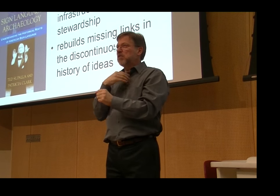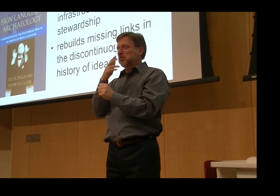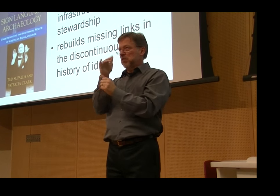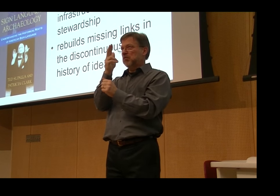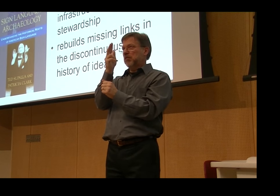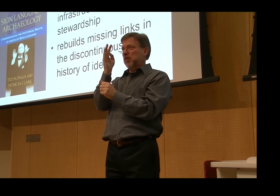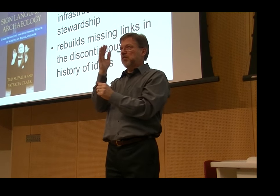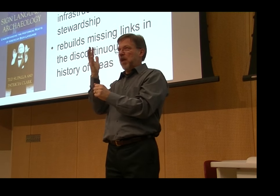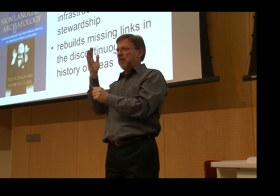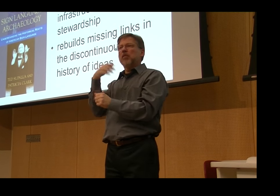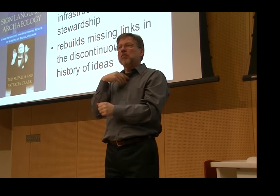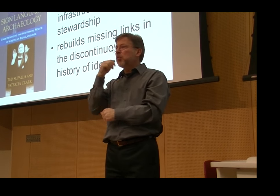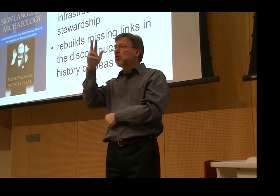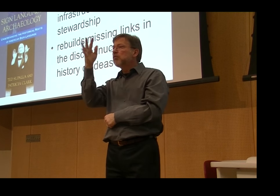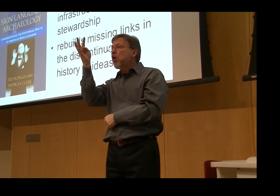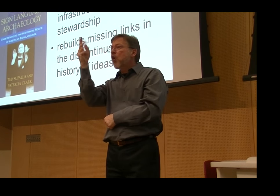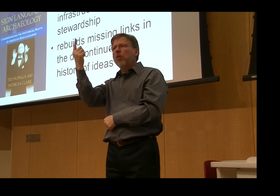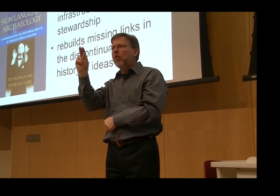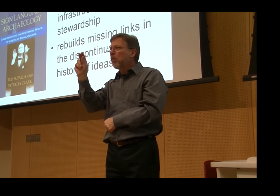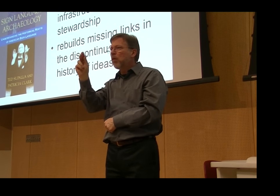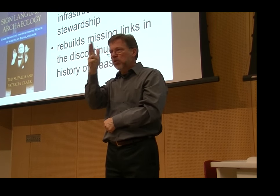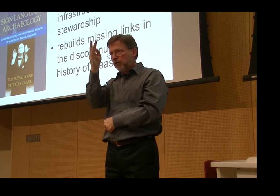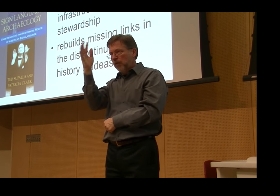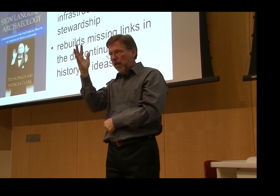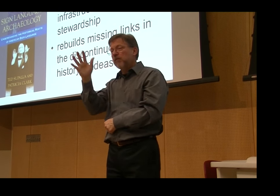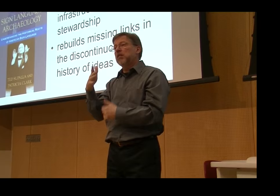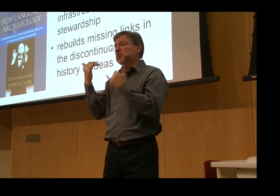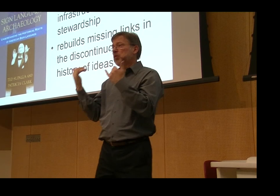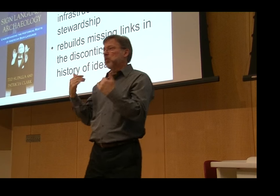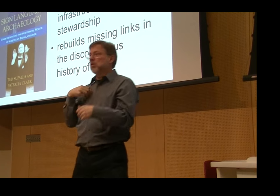that particular time period represents three cohorts, three generational cohorts.